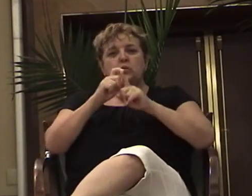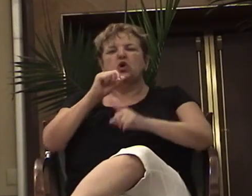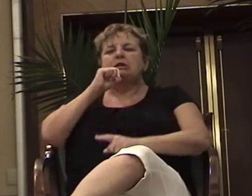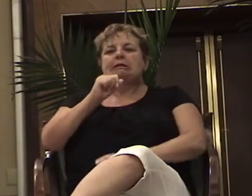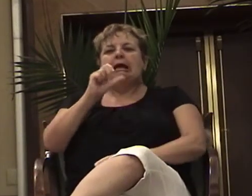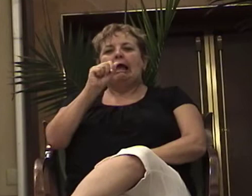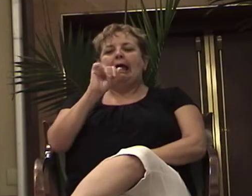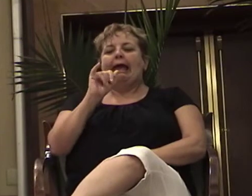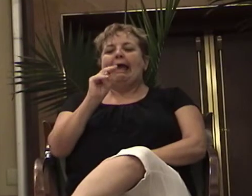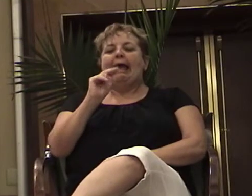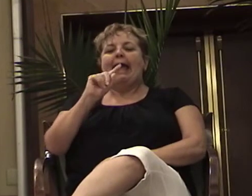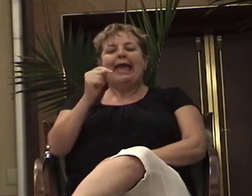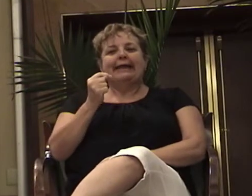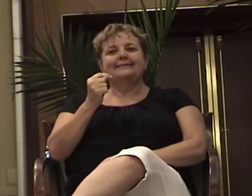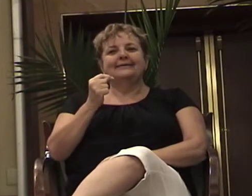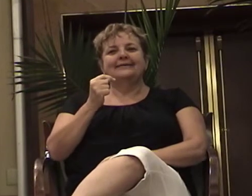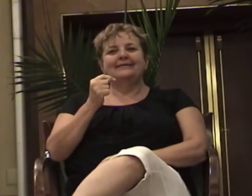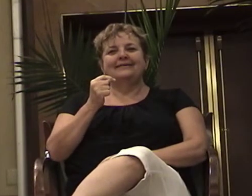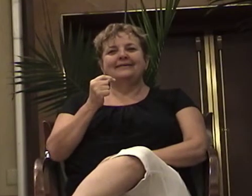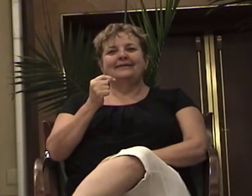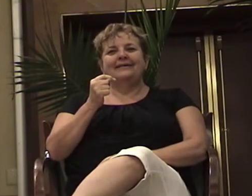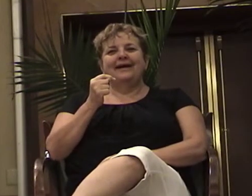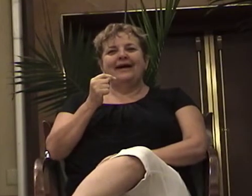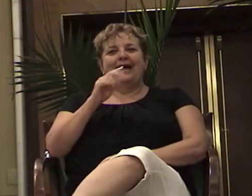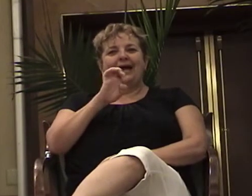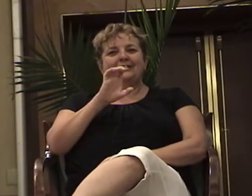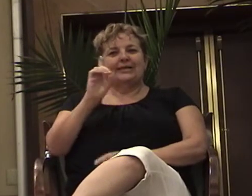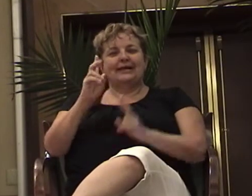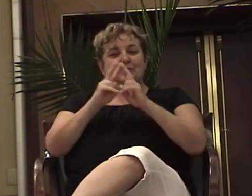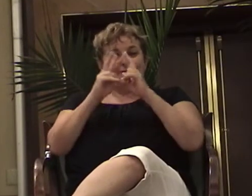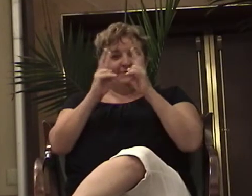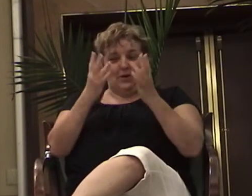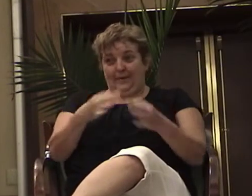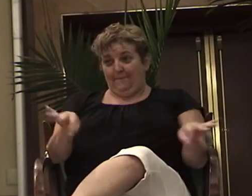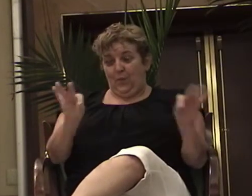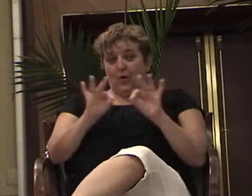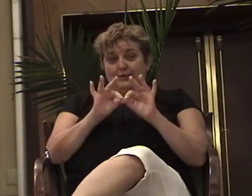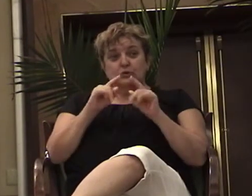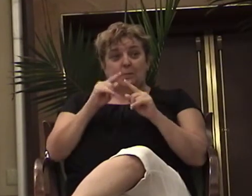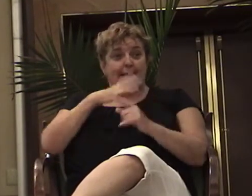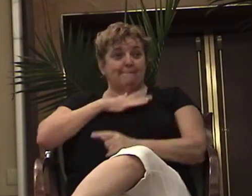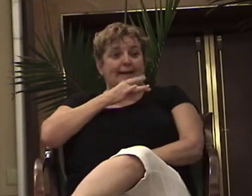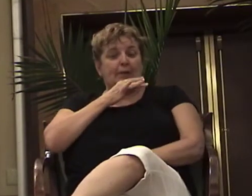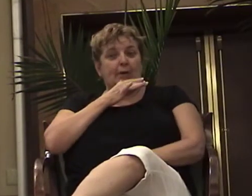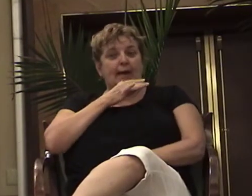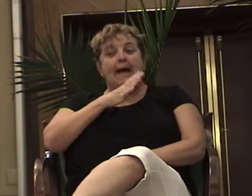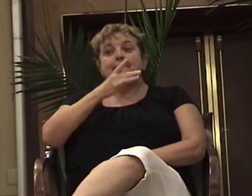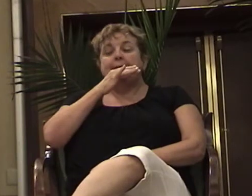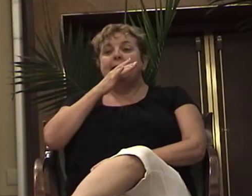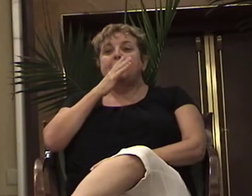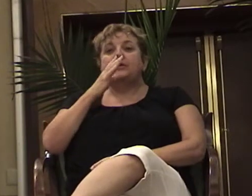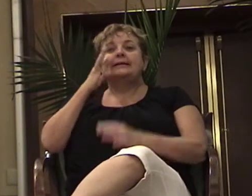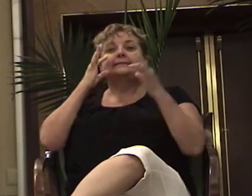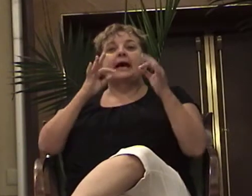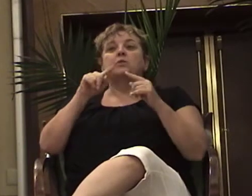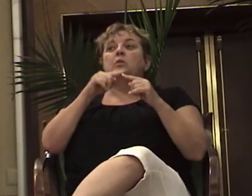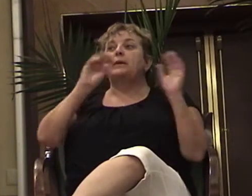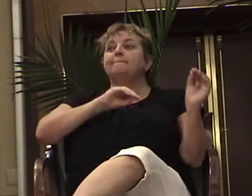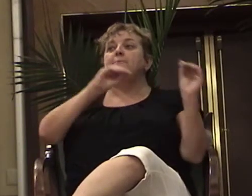Uh, it was very important. Education was very important to my mother. And so my mother decided when we came to Cincinnati, Ohio, that we would go to Catholic